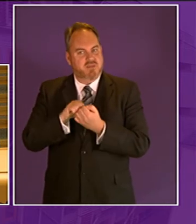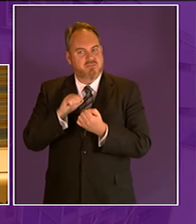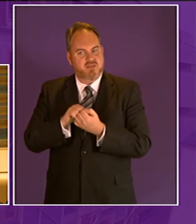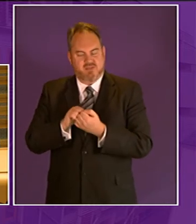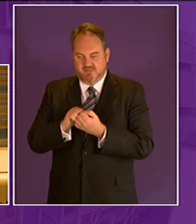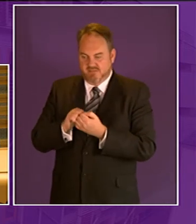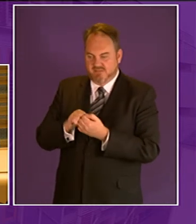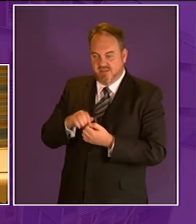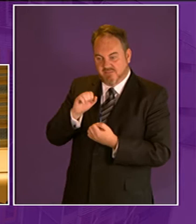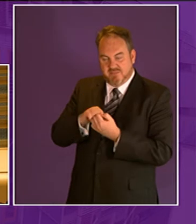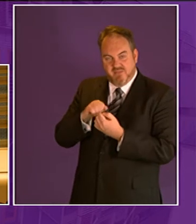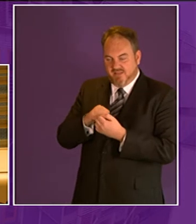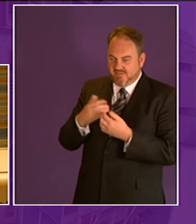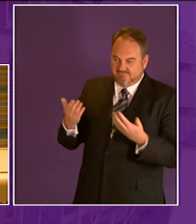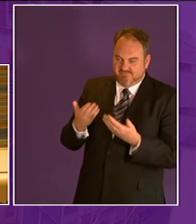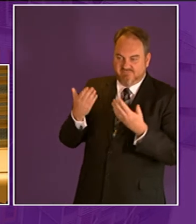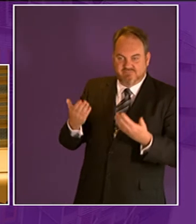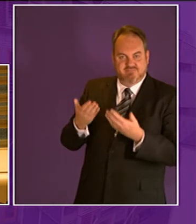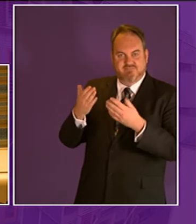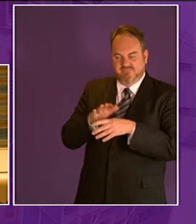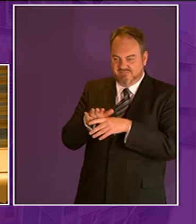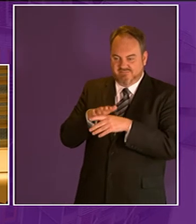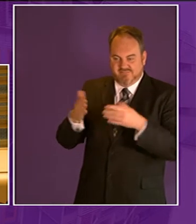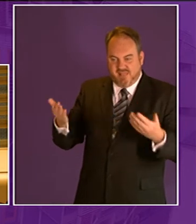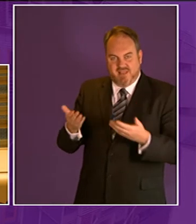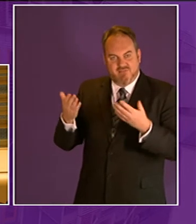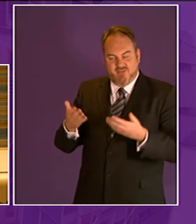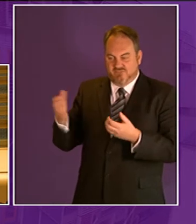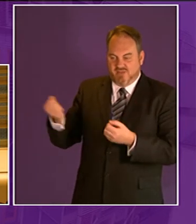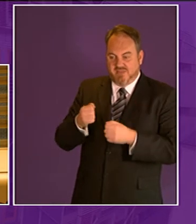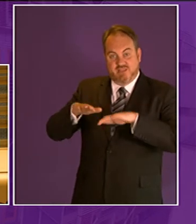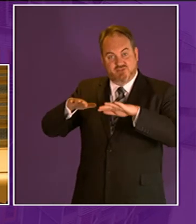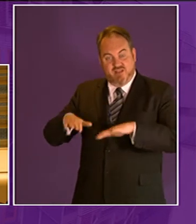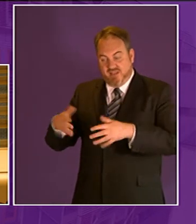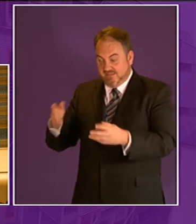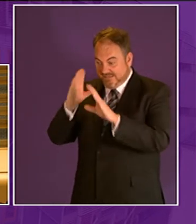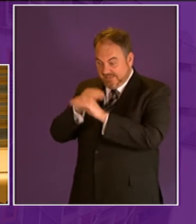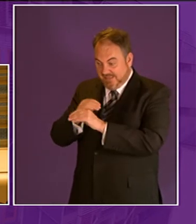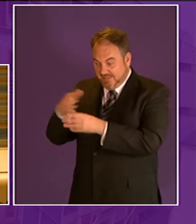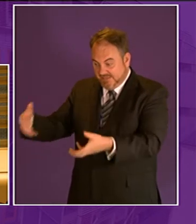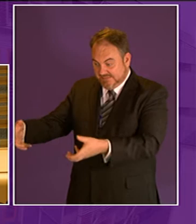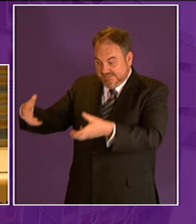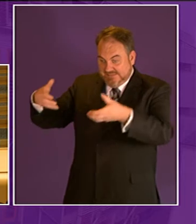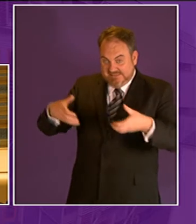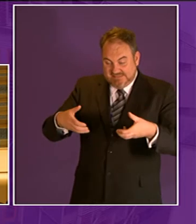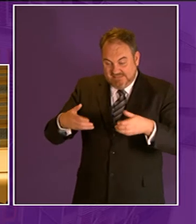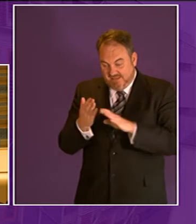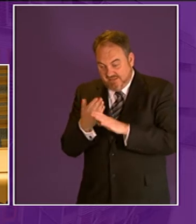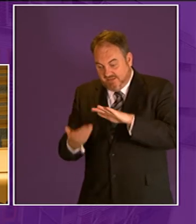sliding him under the bed of a teacher now that presenting officer is a skill scuttling back to our dormitory to await the fallout